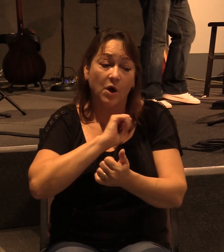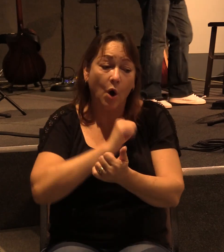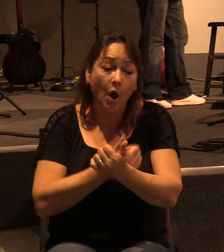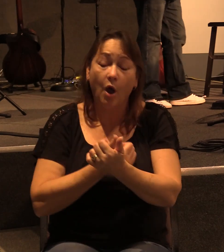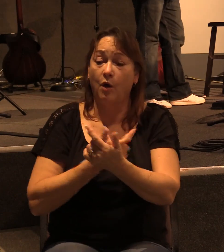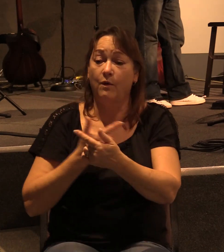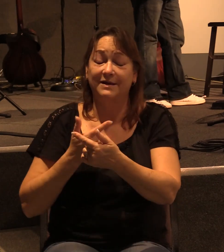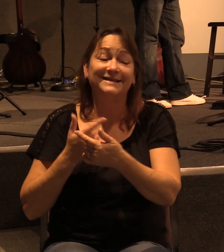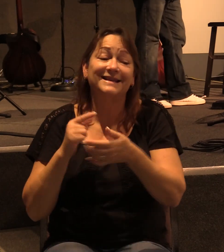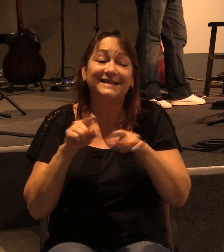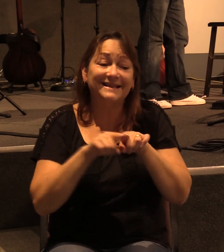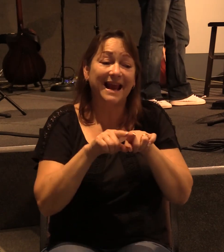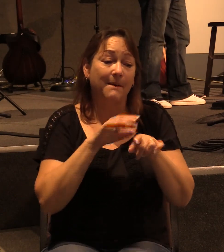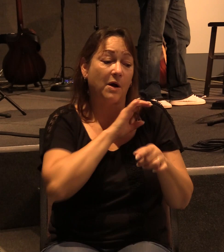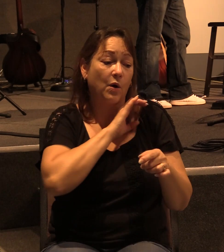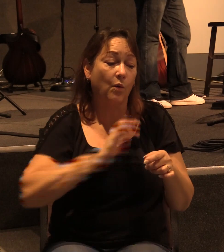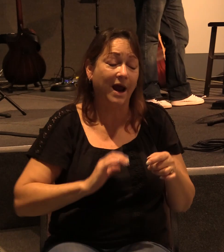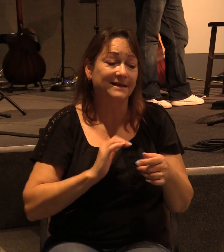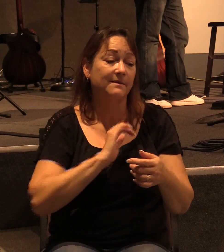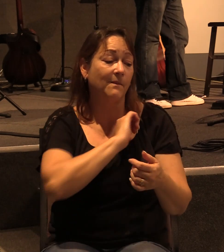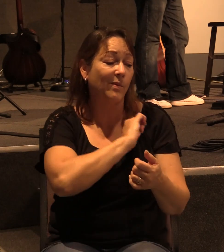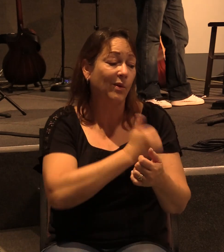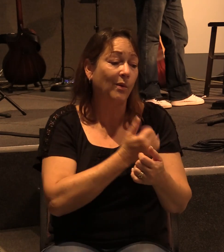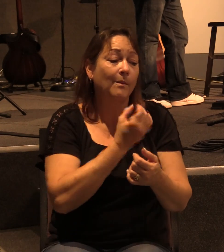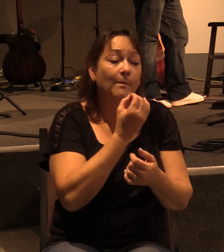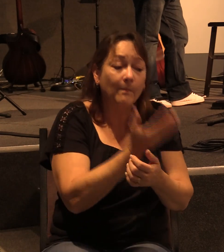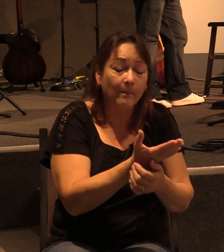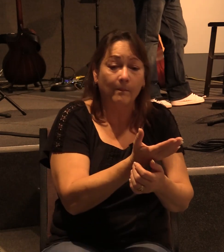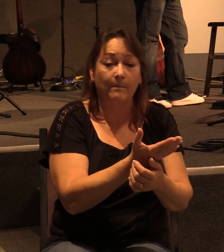their gospel was the same Christ that gave it to Paul